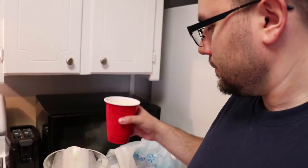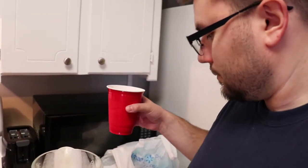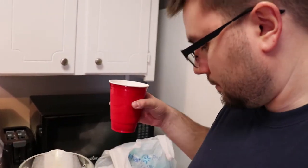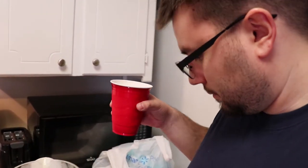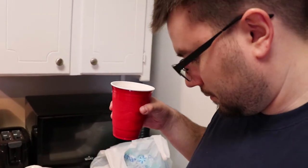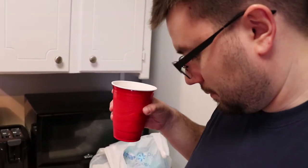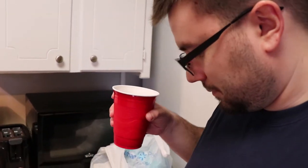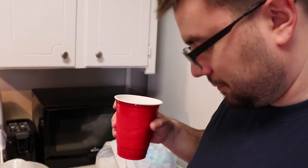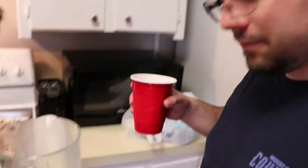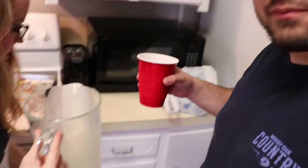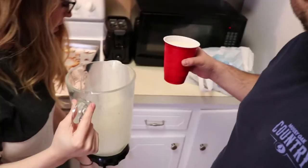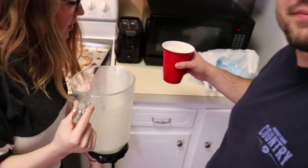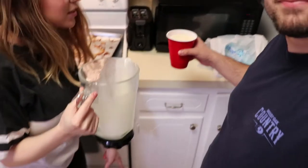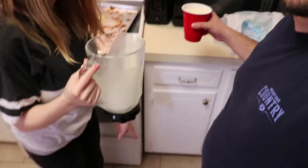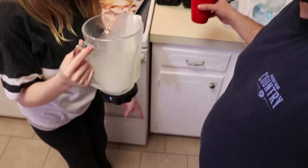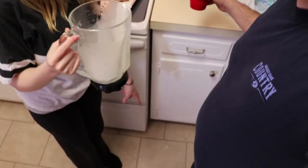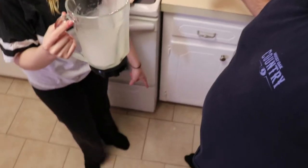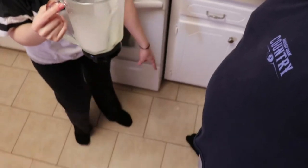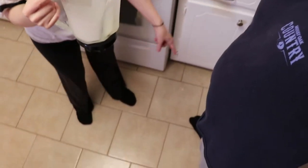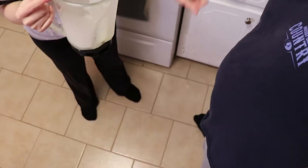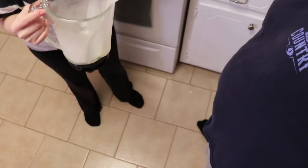put it in no